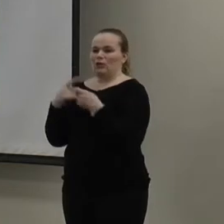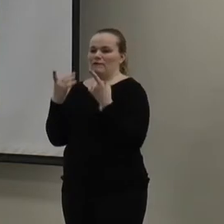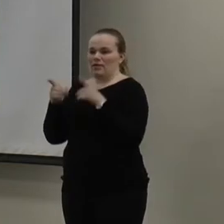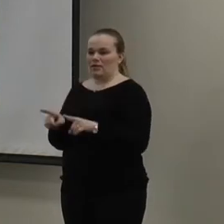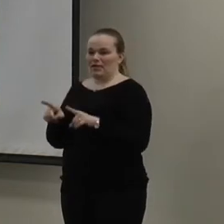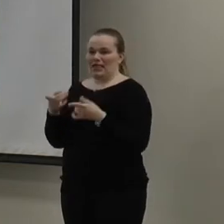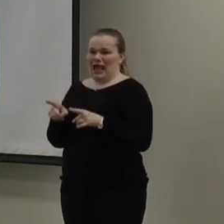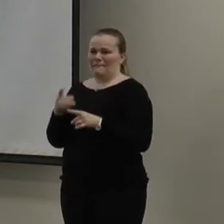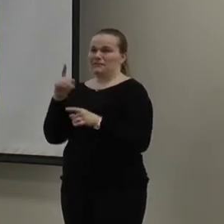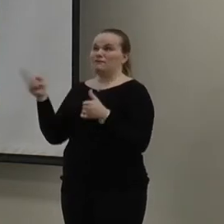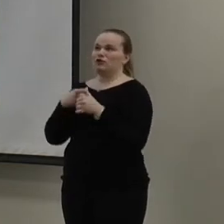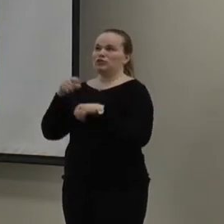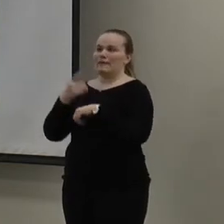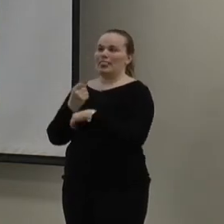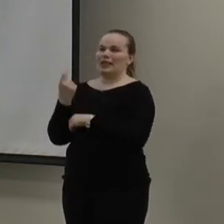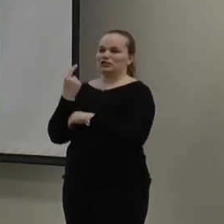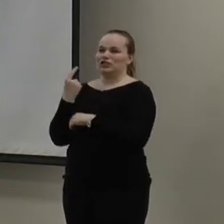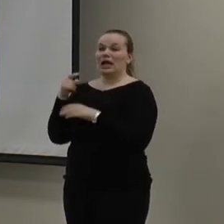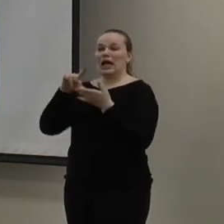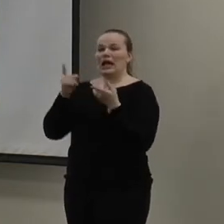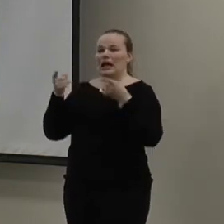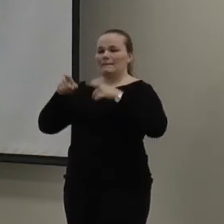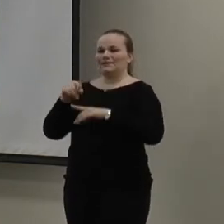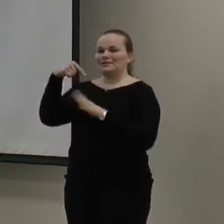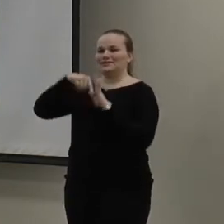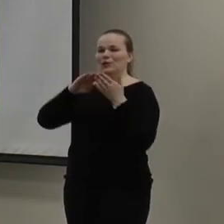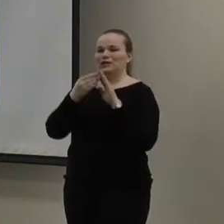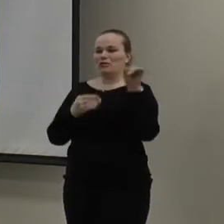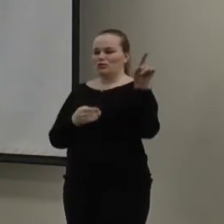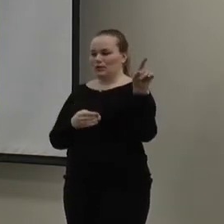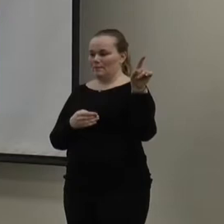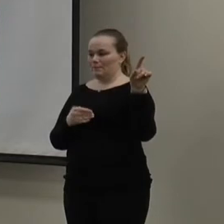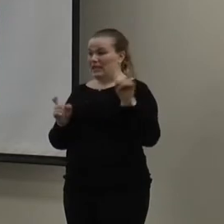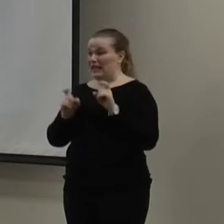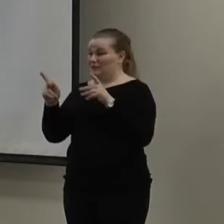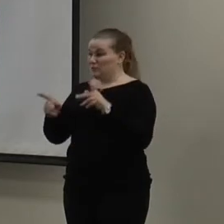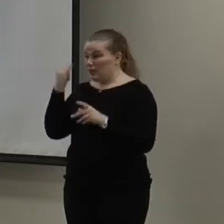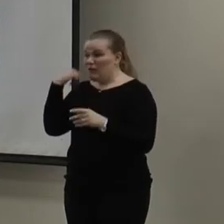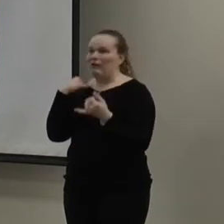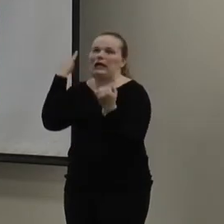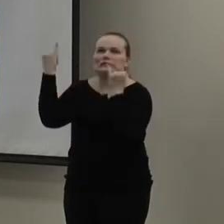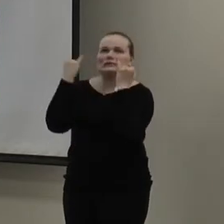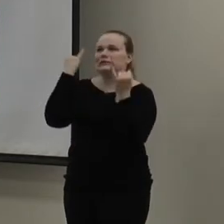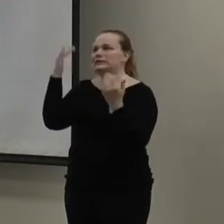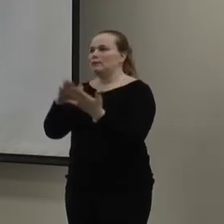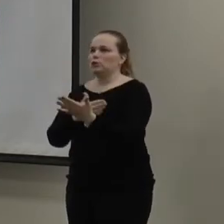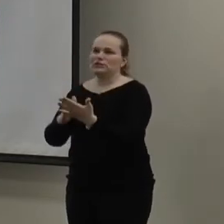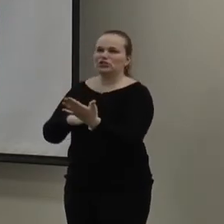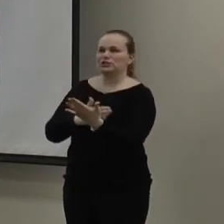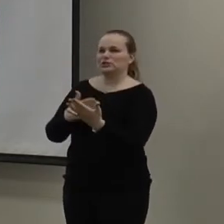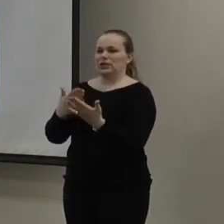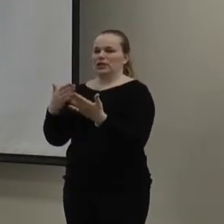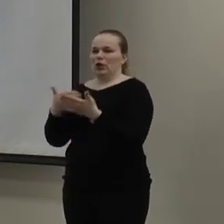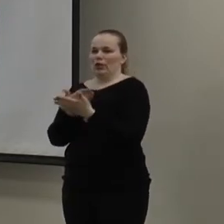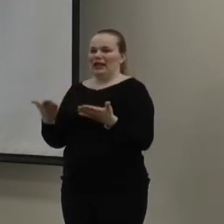happened for the first time last year. And it happens in downtown. And basically, it gives people who have ideas and musicians who are starting up